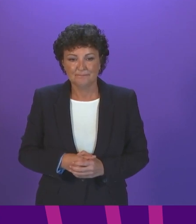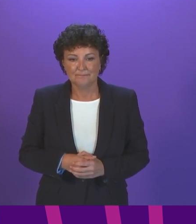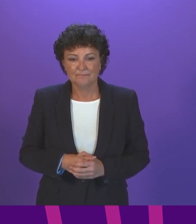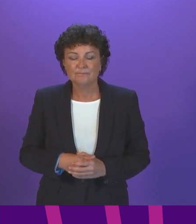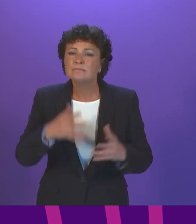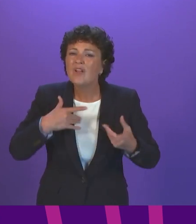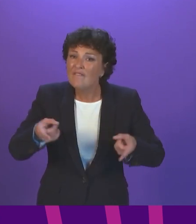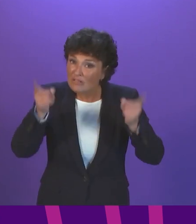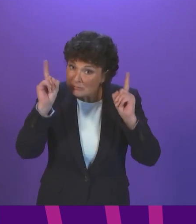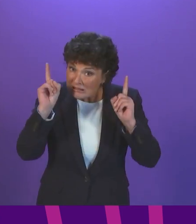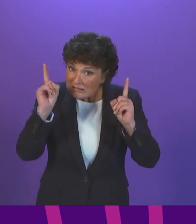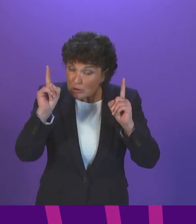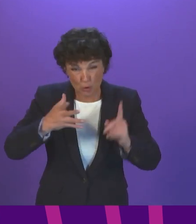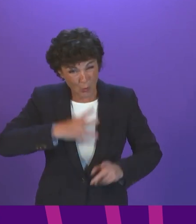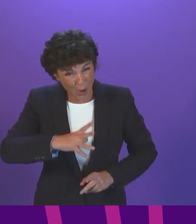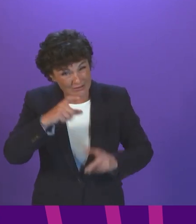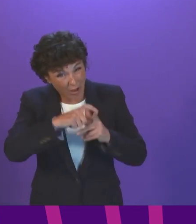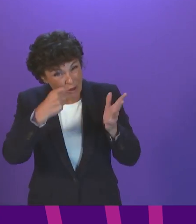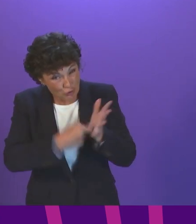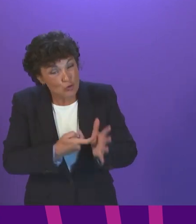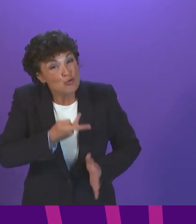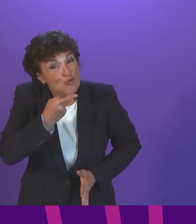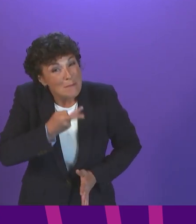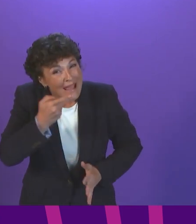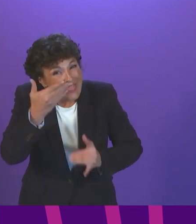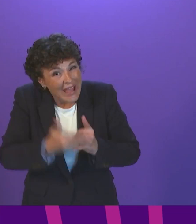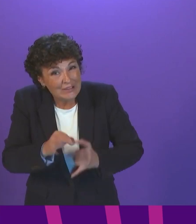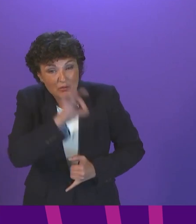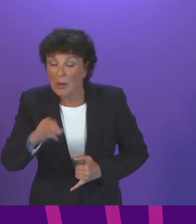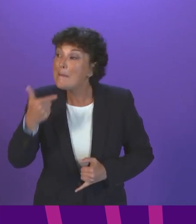First Minister, would you like Mr Ross to repeat the end of that question?